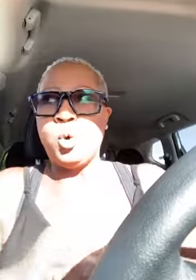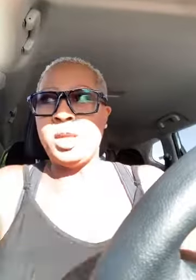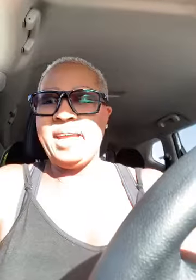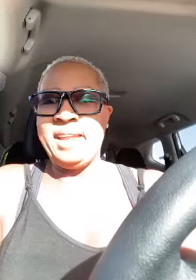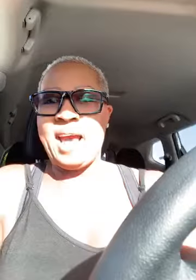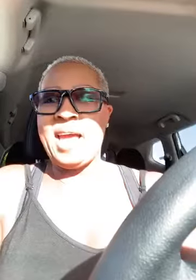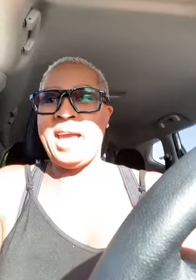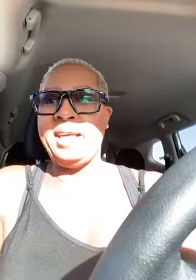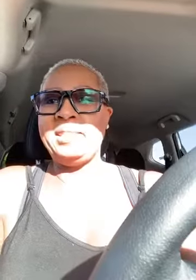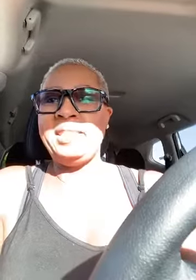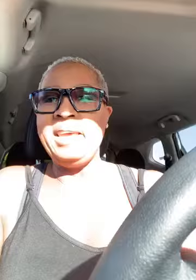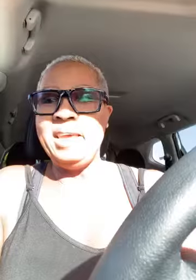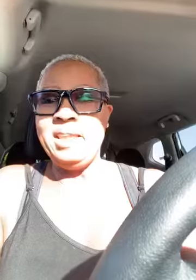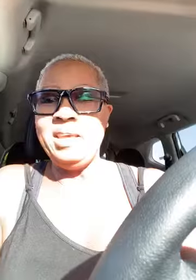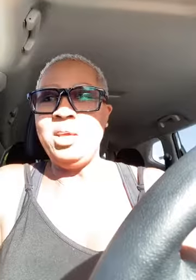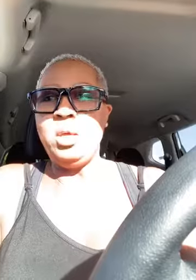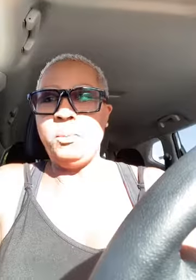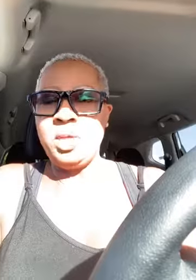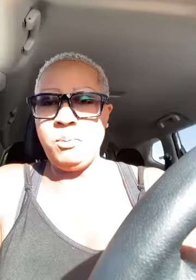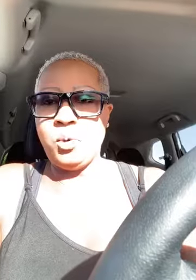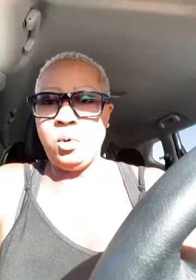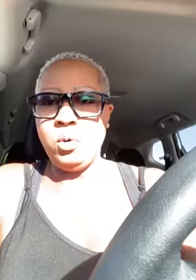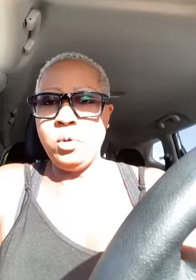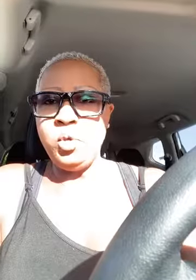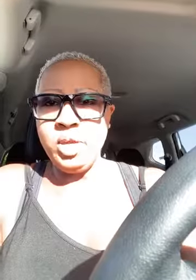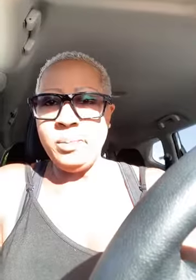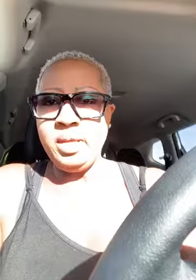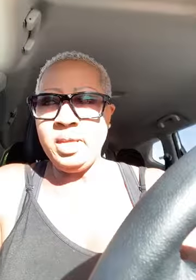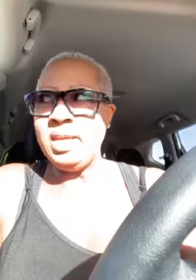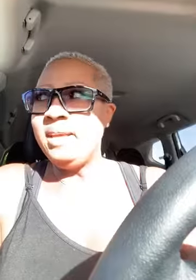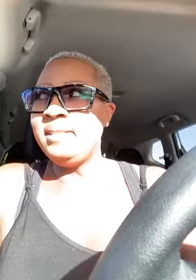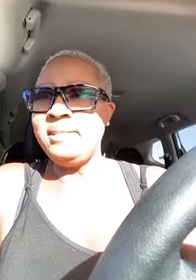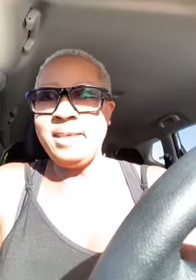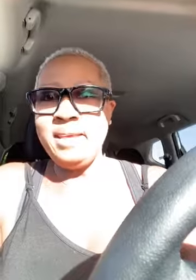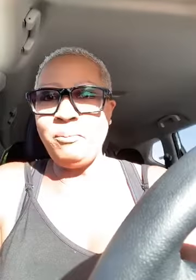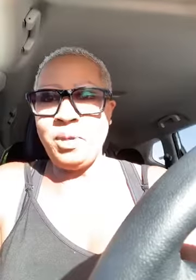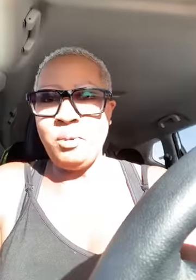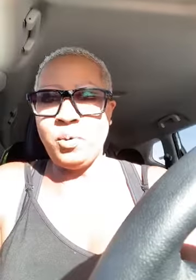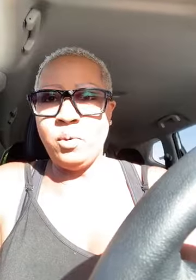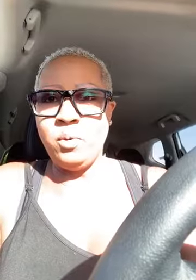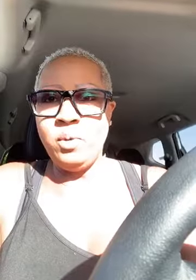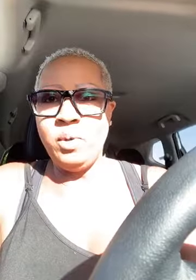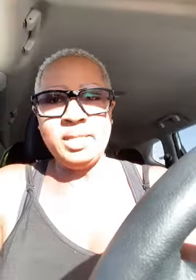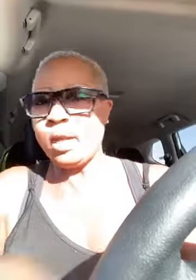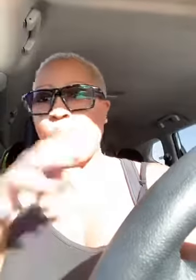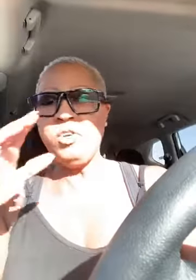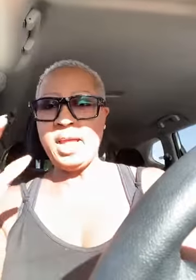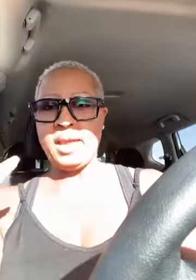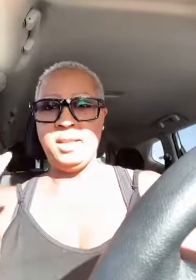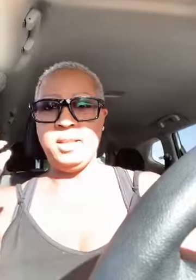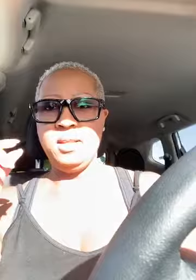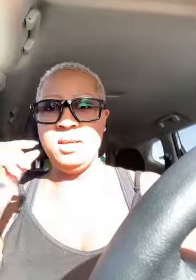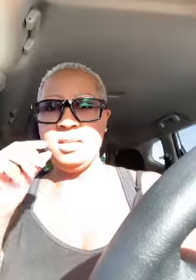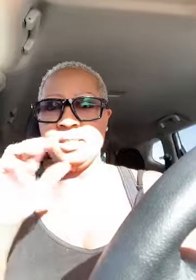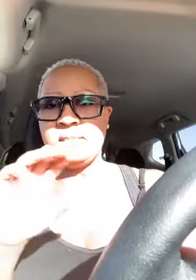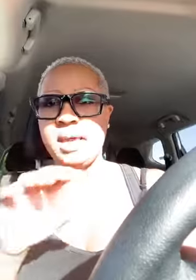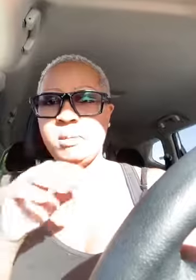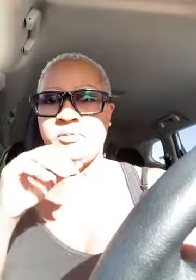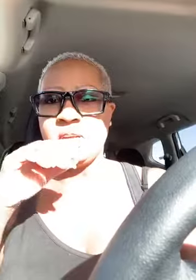morning and i had 10 people you hear me 10 people that overnight signed up for the